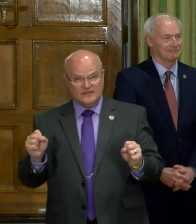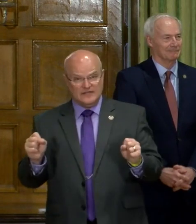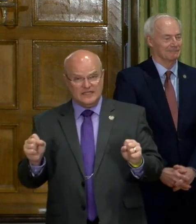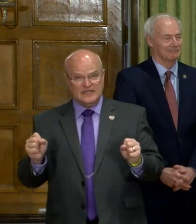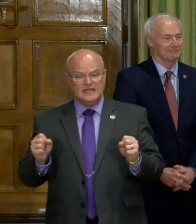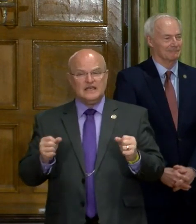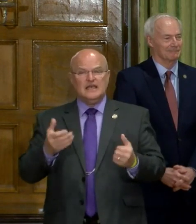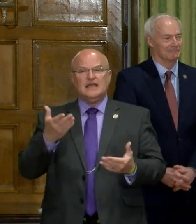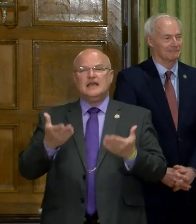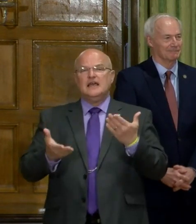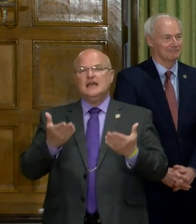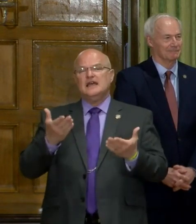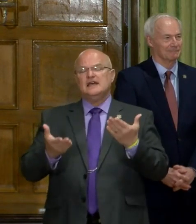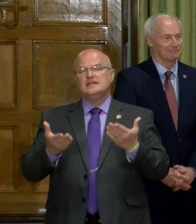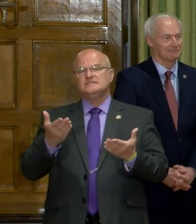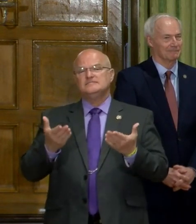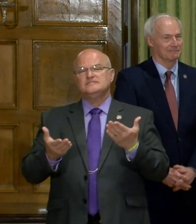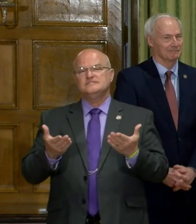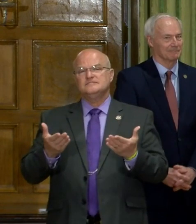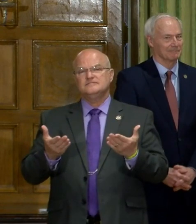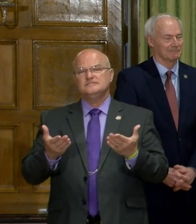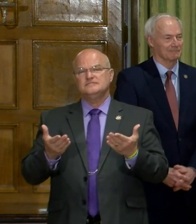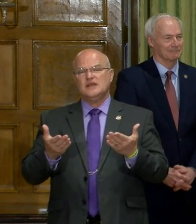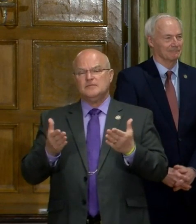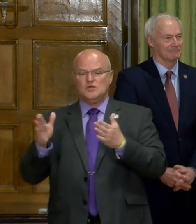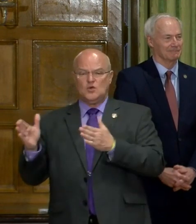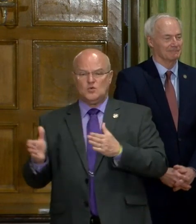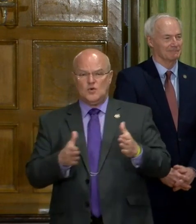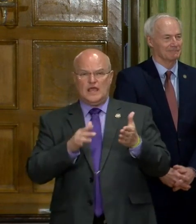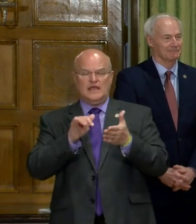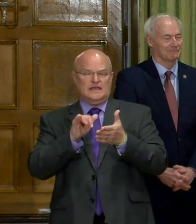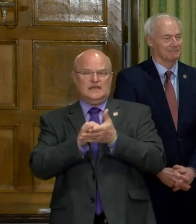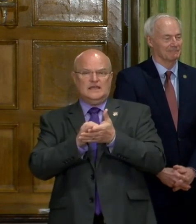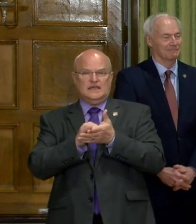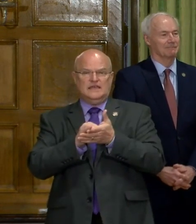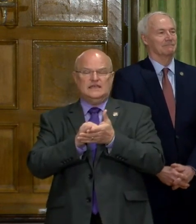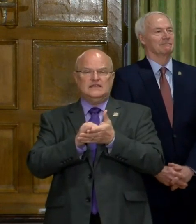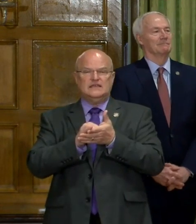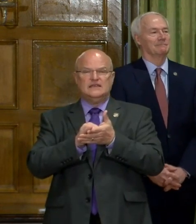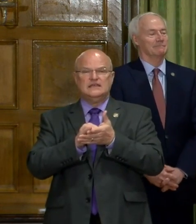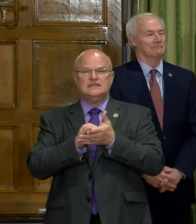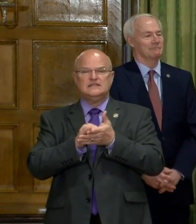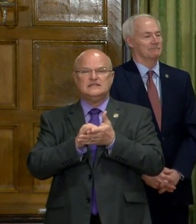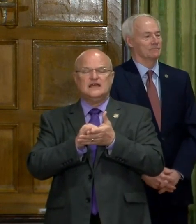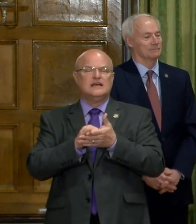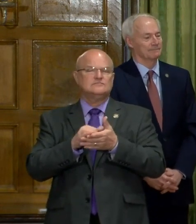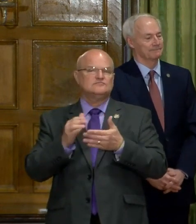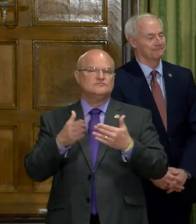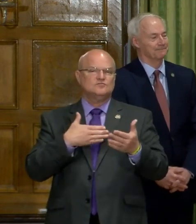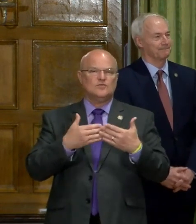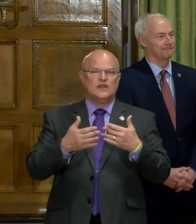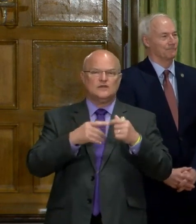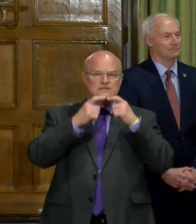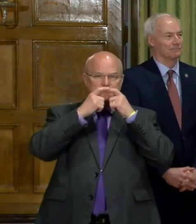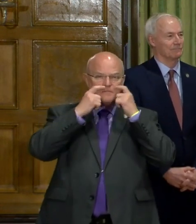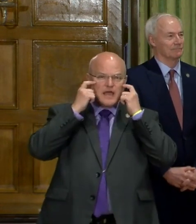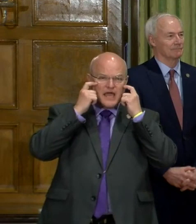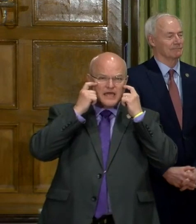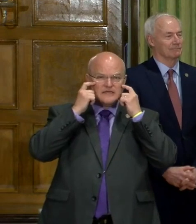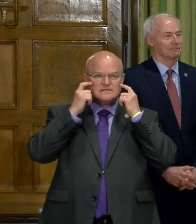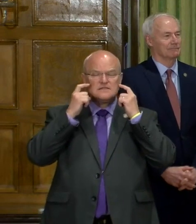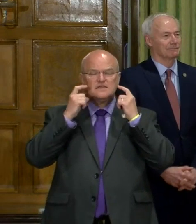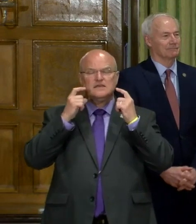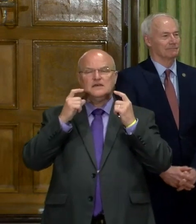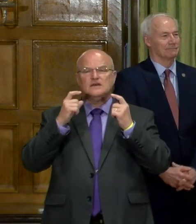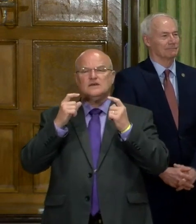Uh, maybe, uh, uh, that, uh, those, uh, you know, whether it's, uh, wearing masks or,